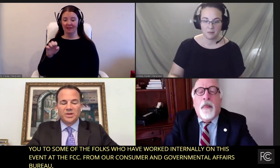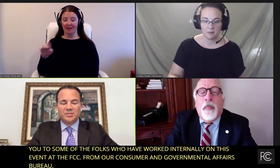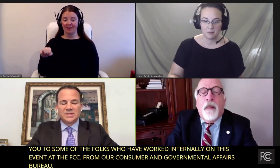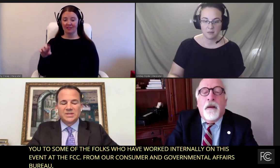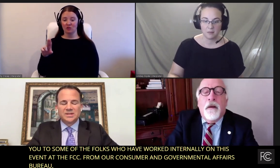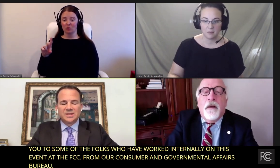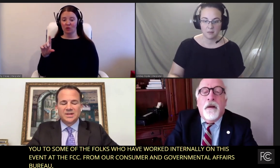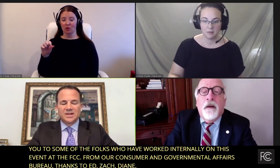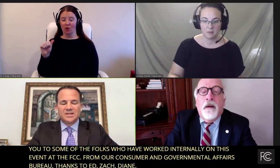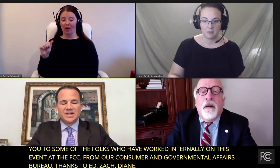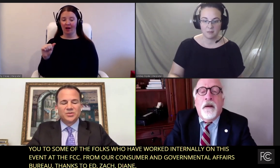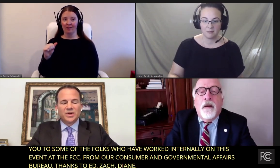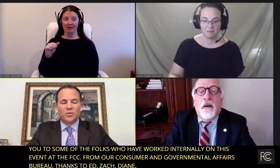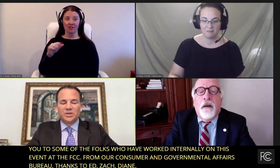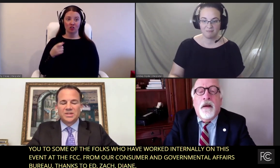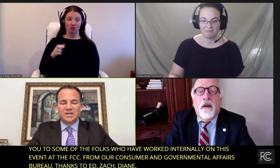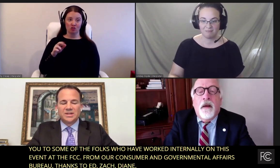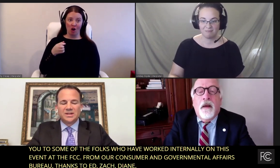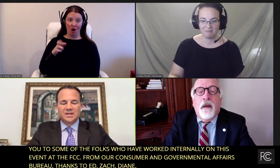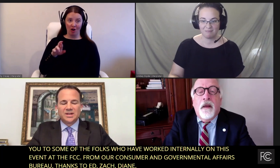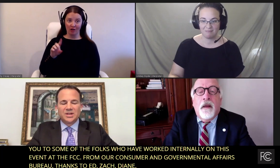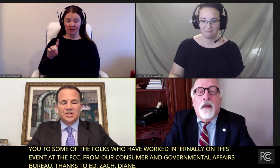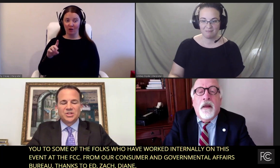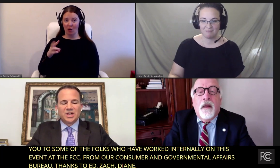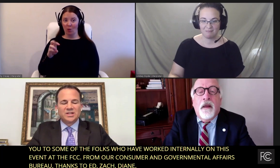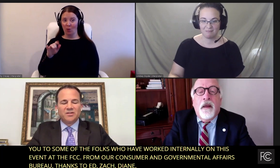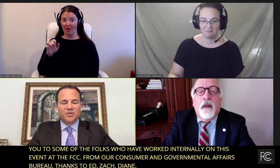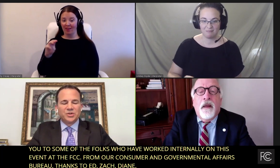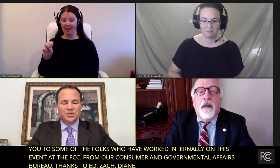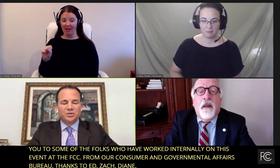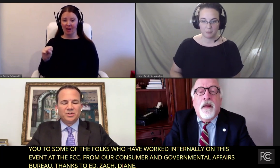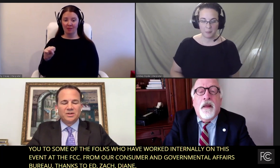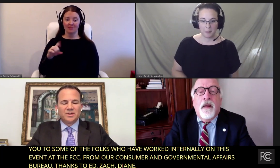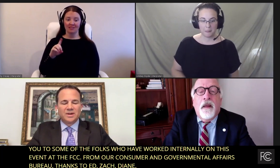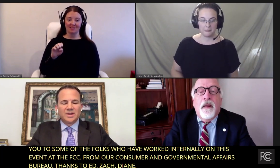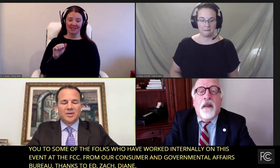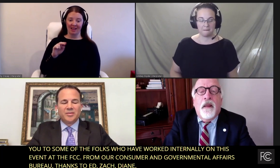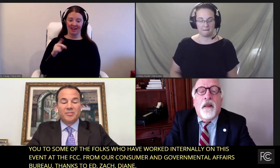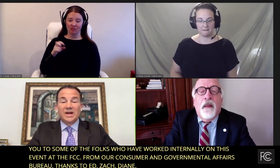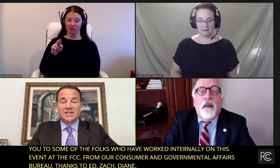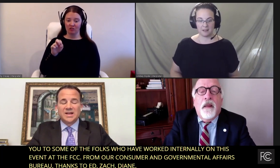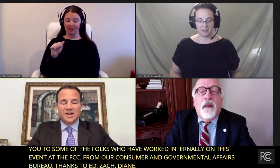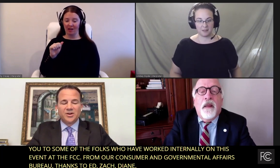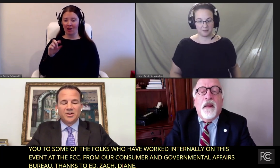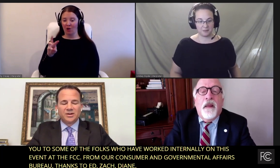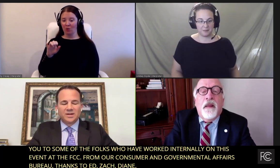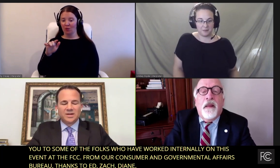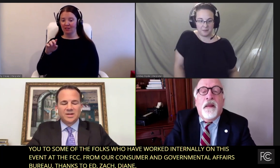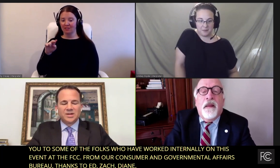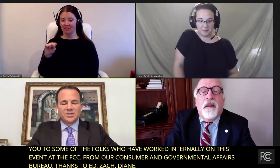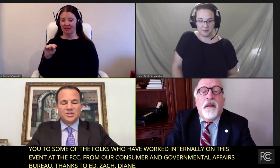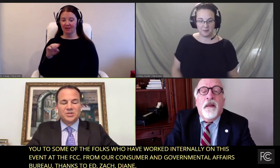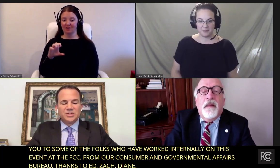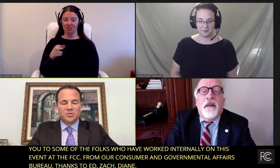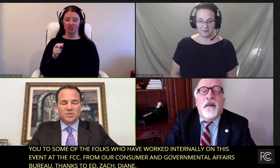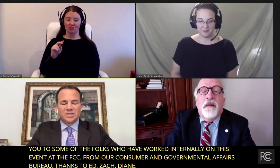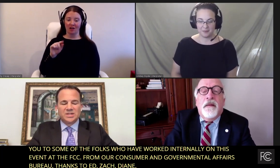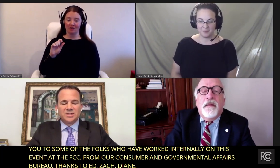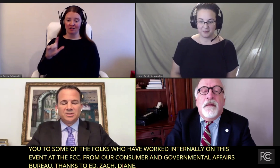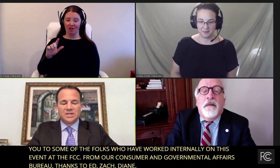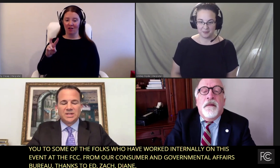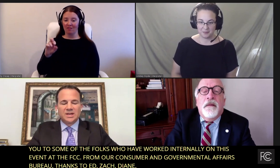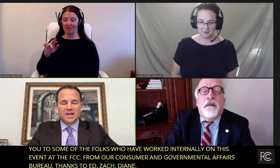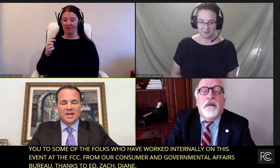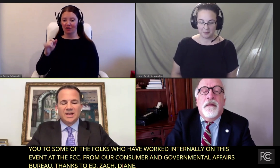Gerard Williams, DeAndrea Wilson, Chantal Virgil, Mike Snyder, Susie